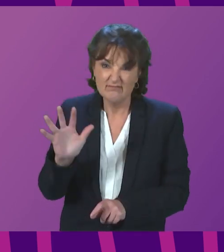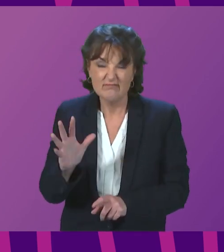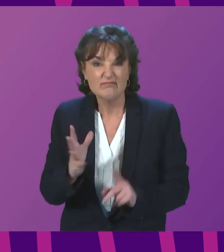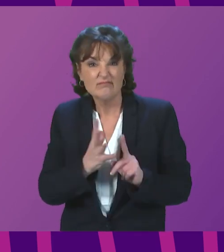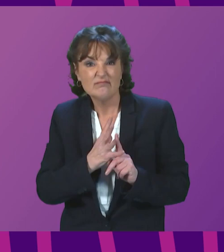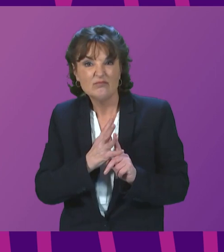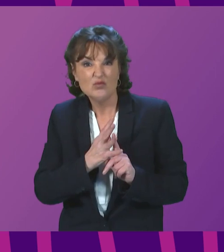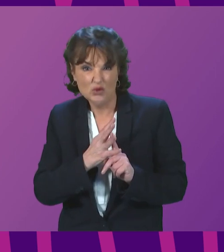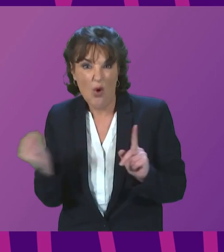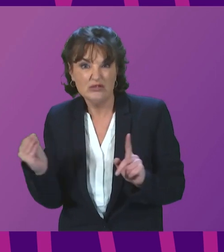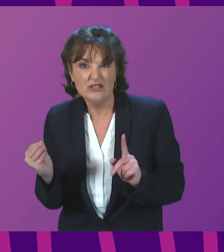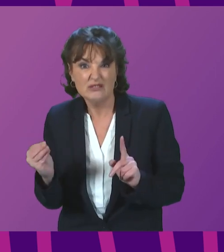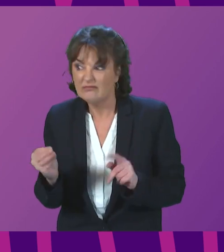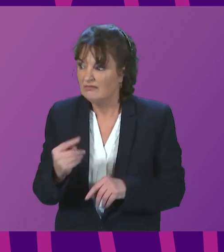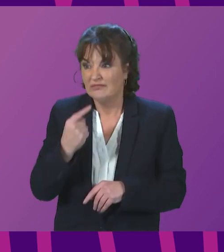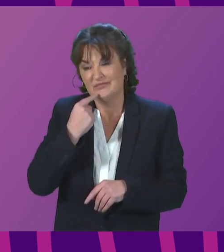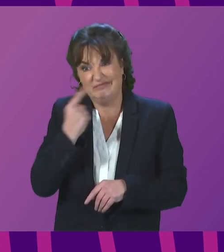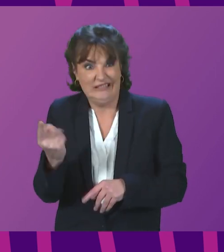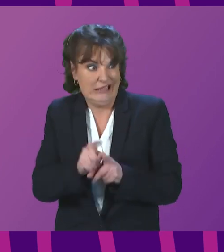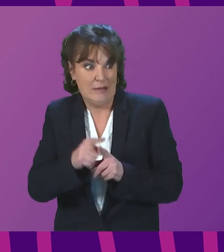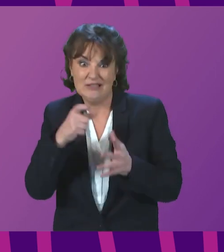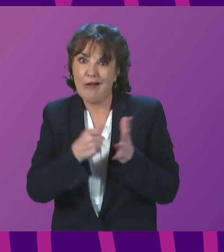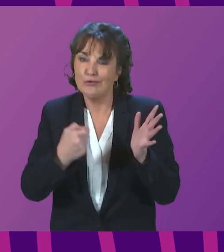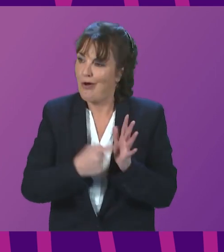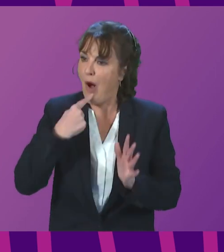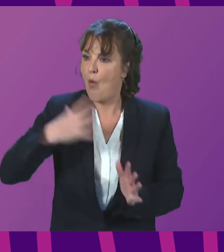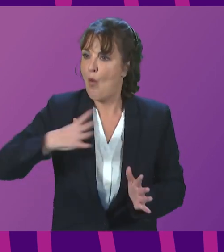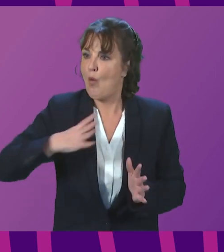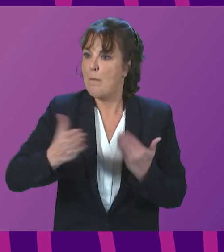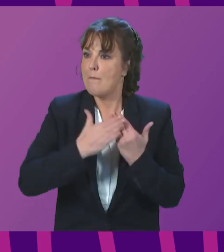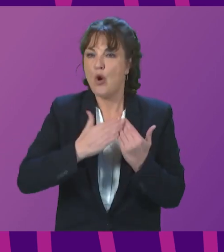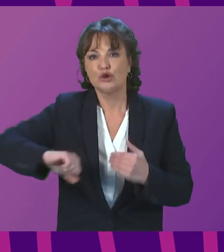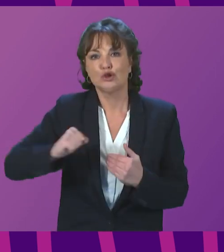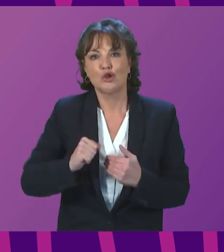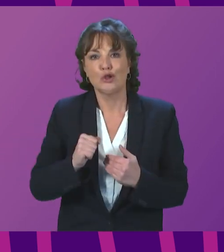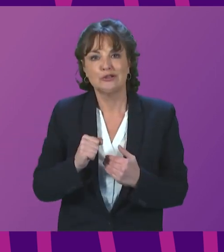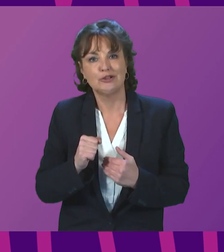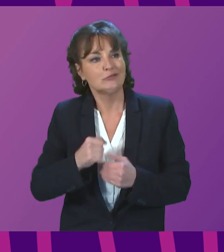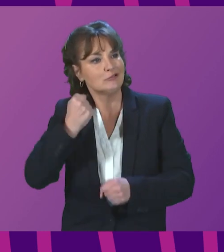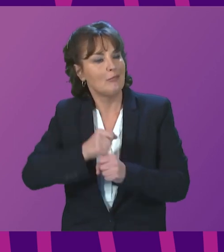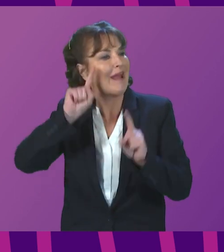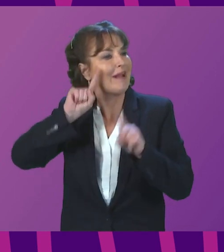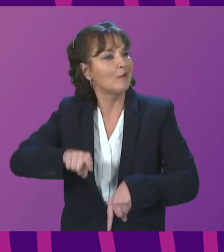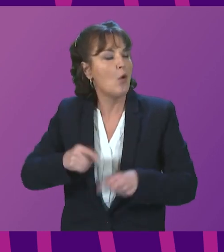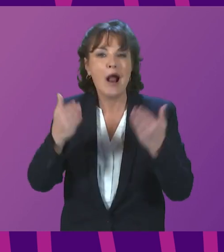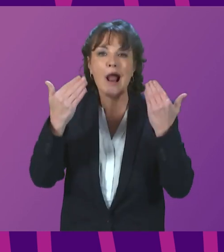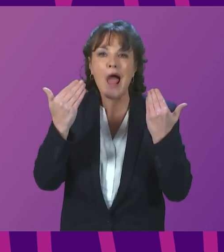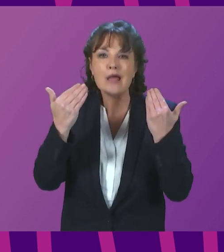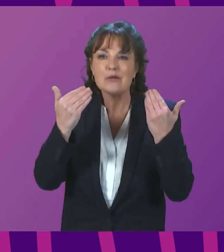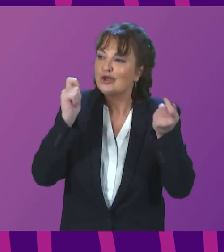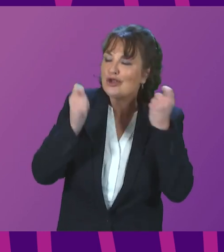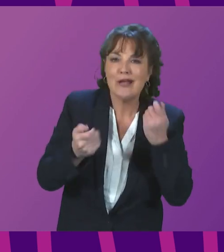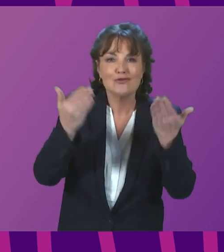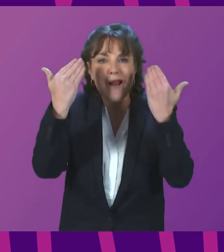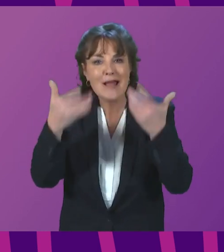expand fossil fuel production. Indeed Douglas Ross has just called for the Scottish Government to ignore climate science and ramp it up. Not only